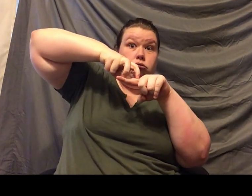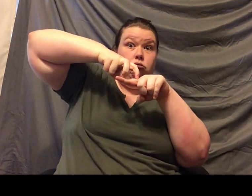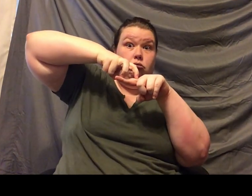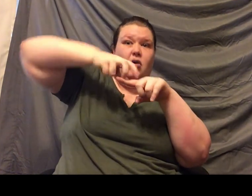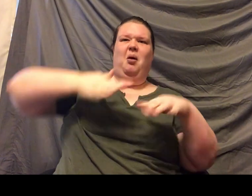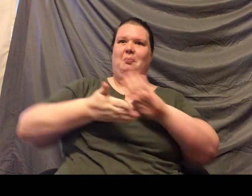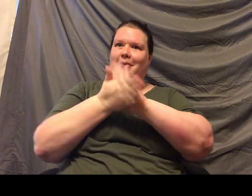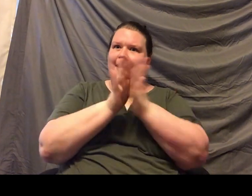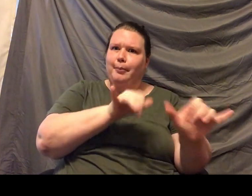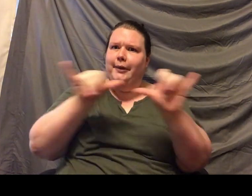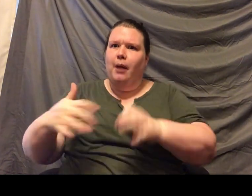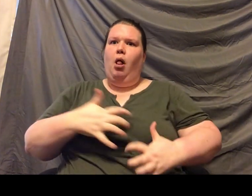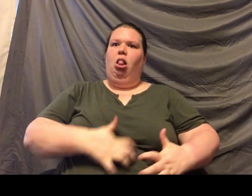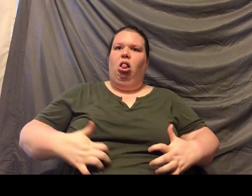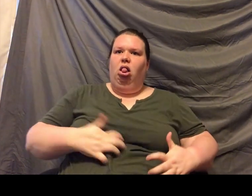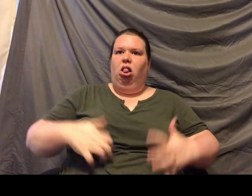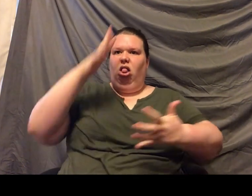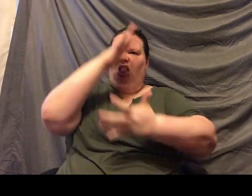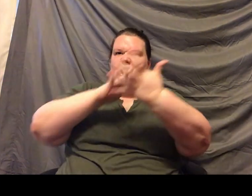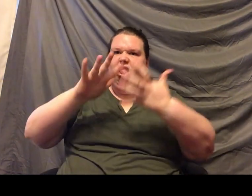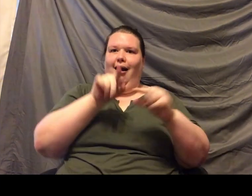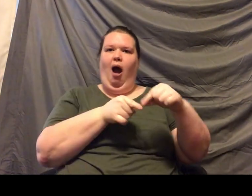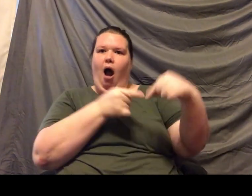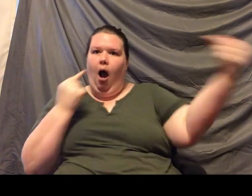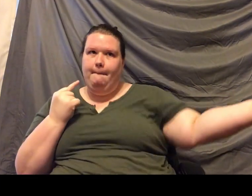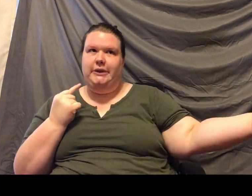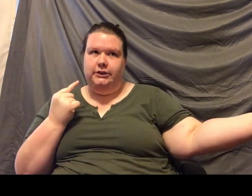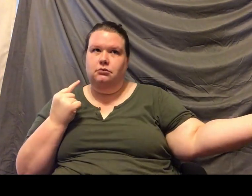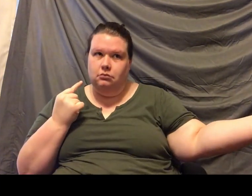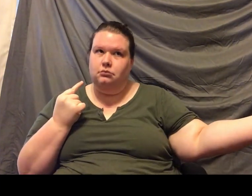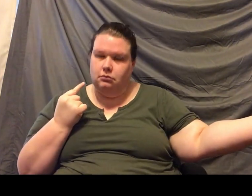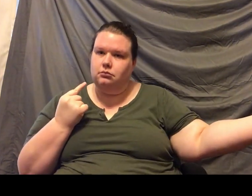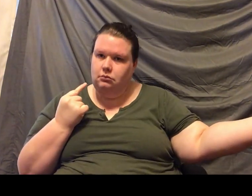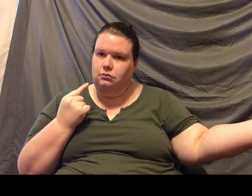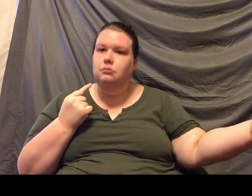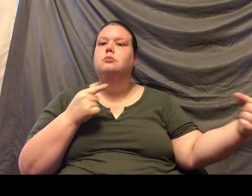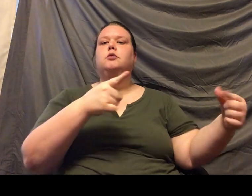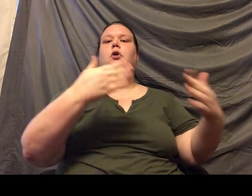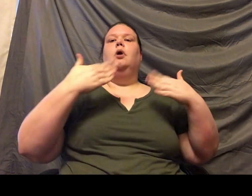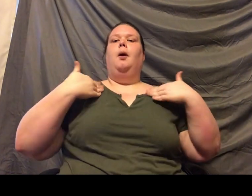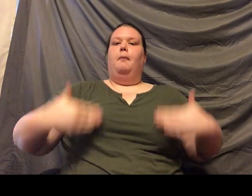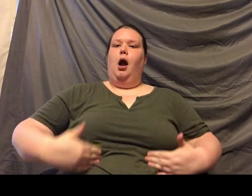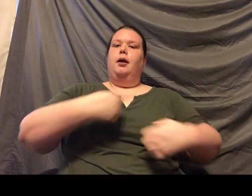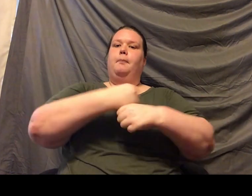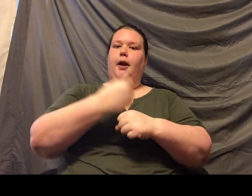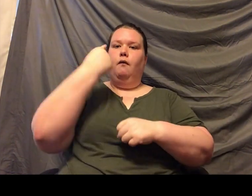about him is flipped from us. So these guys were designed to live like this, 16 plus hours at one time that he can hang without